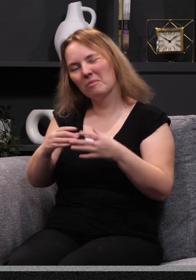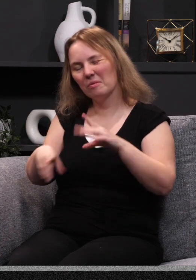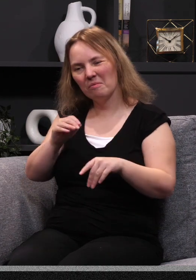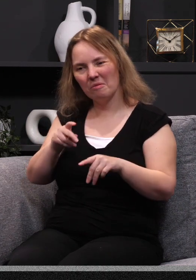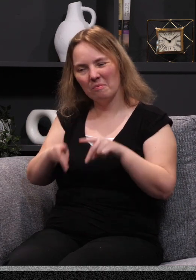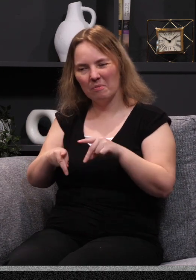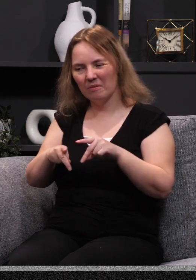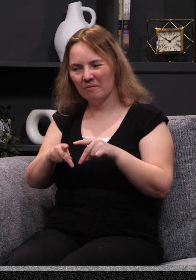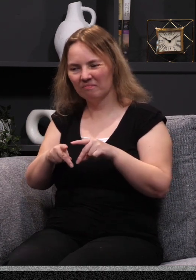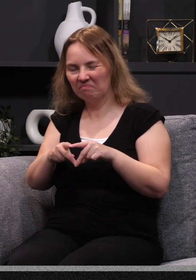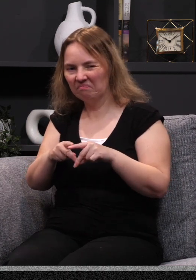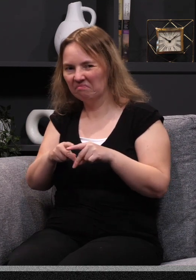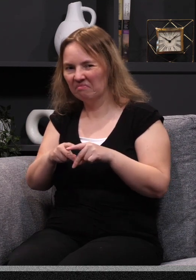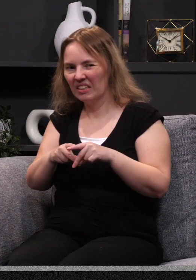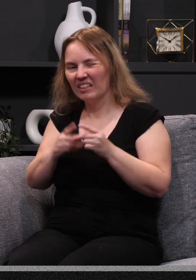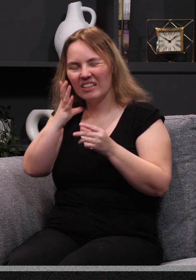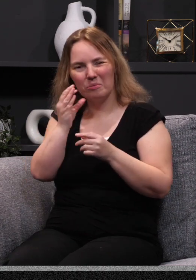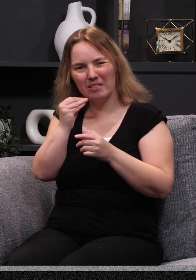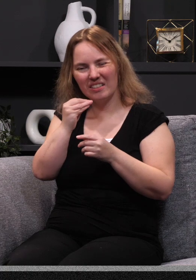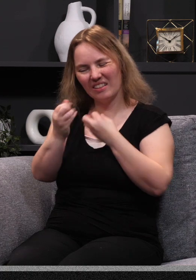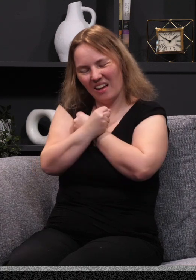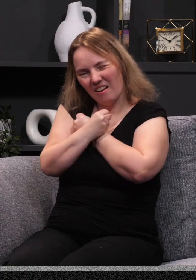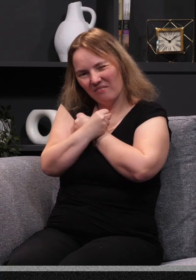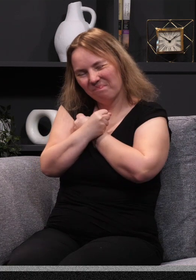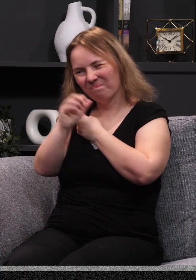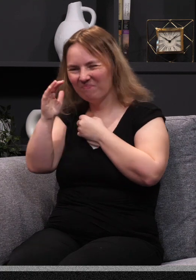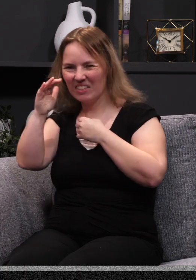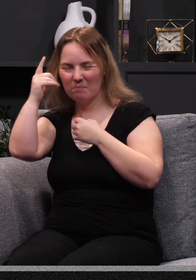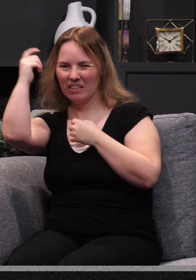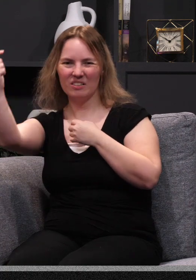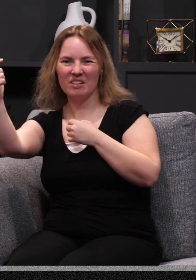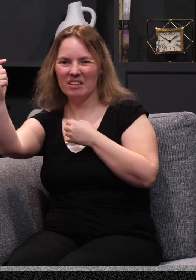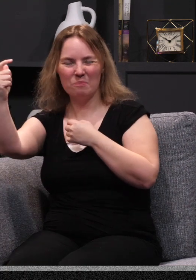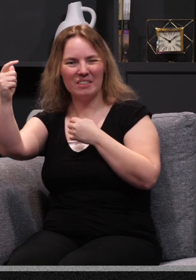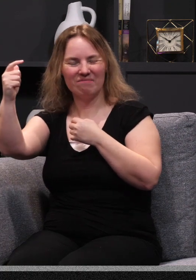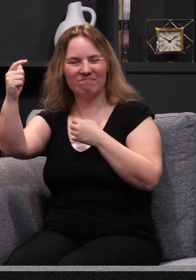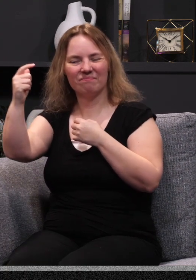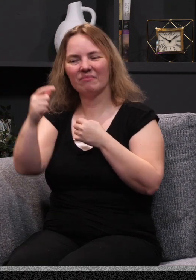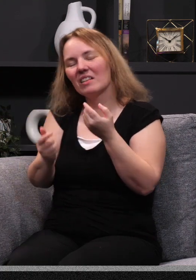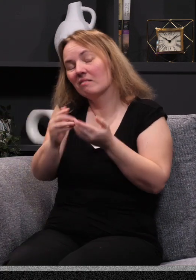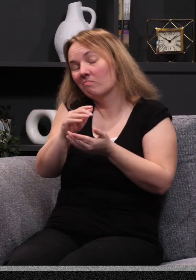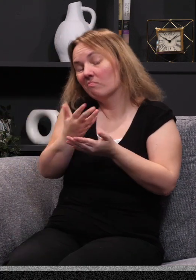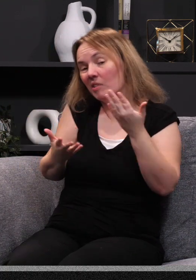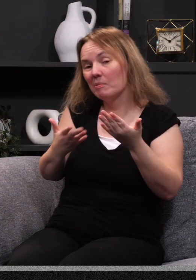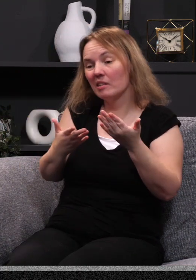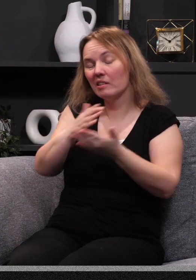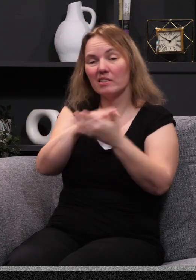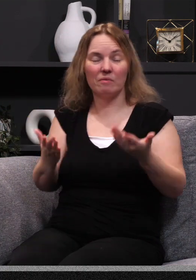love in their lifetime just seems like a dream. It just seems like something so far out of their reach. In fact, some of us maybe here